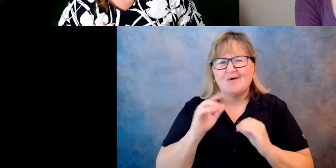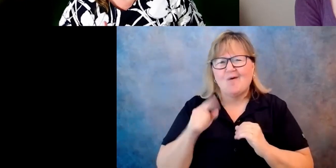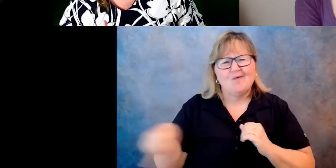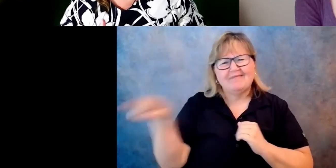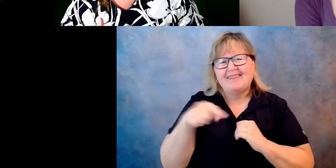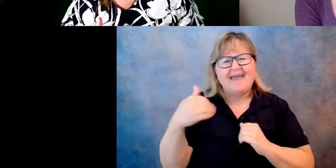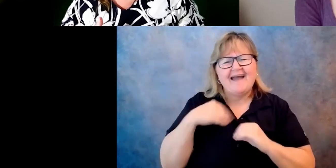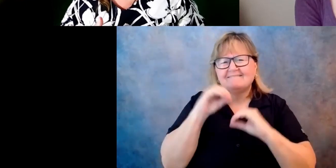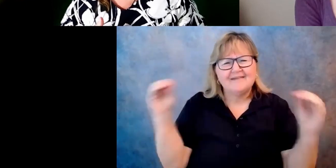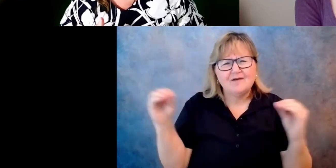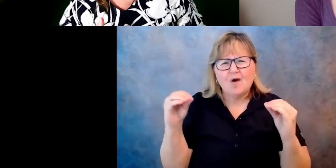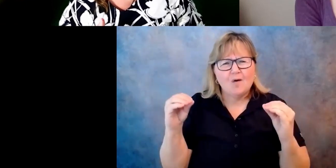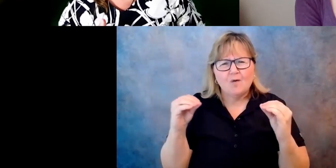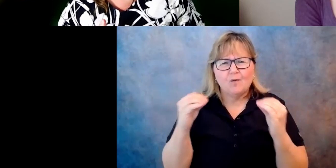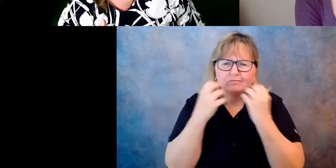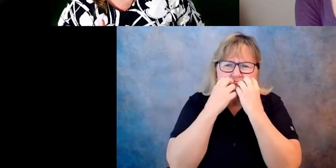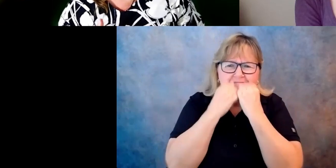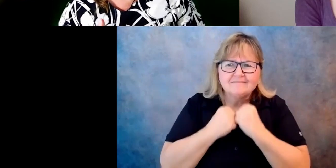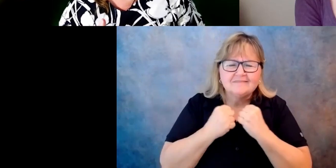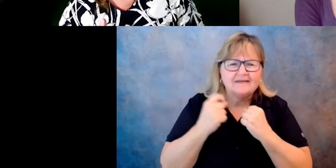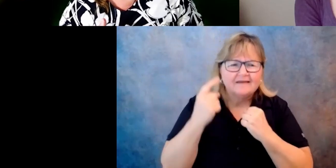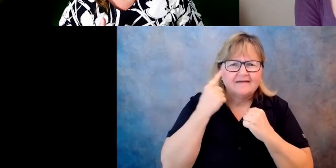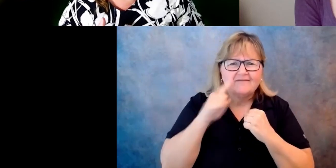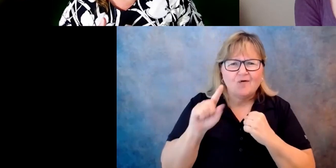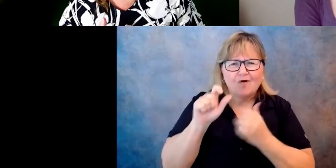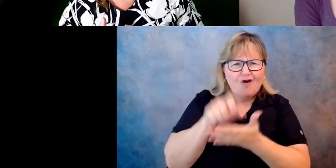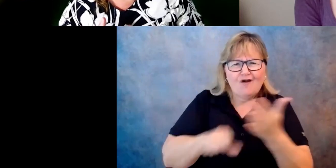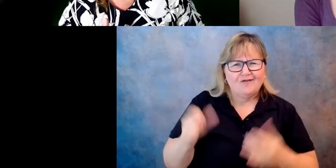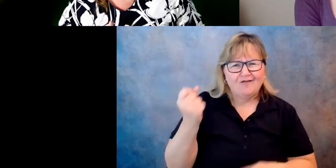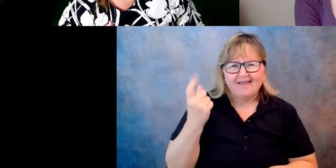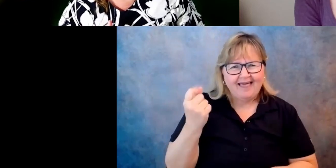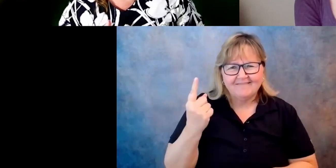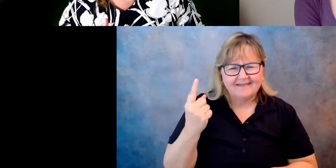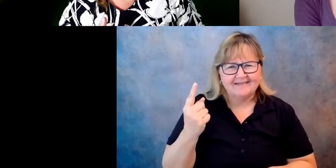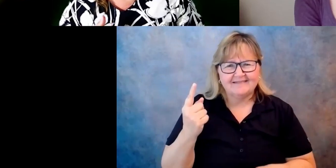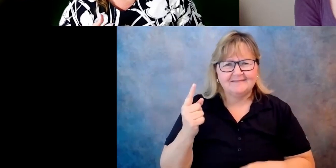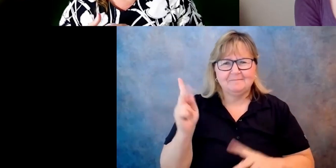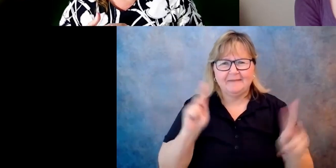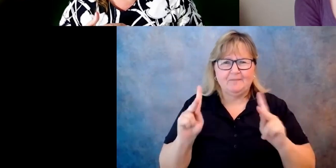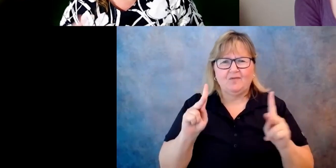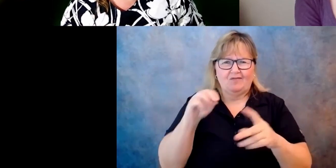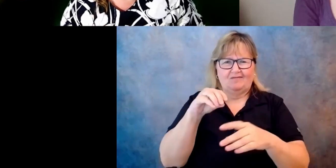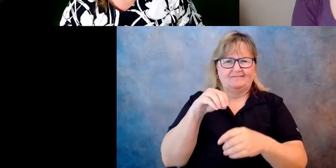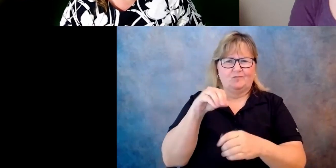and the protection and safety of persons with disabilities and armed conflict. Yeah.